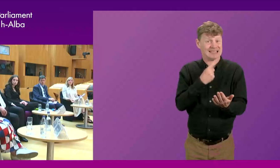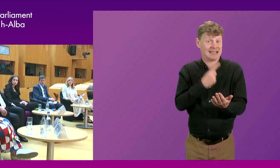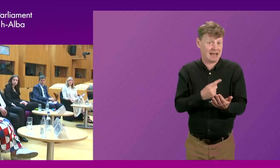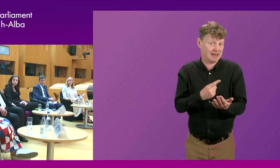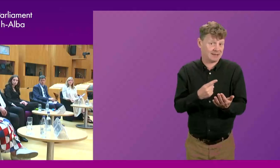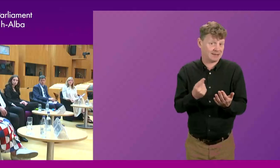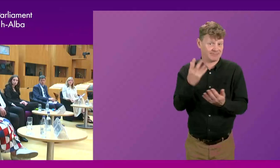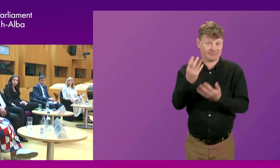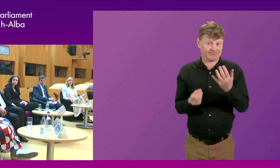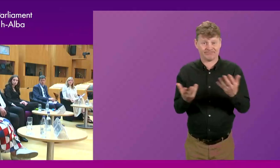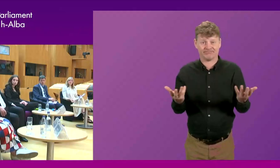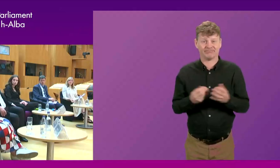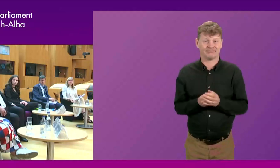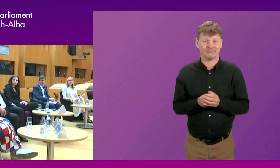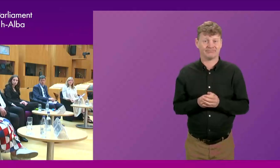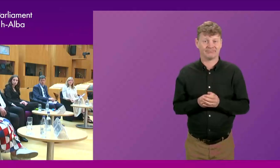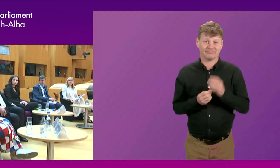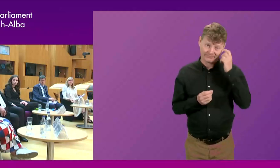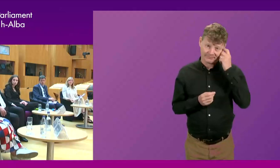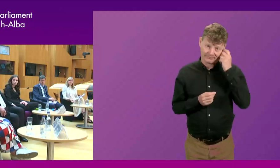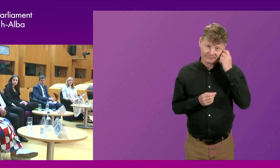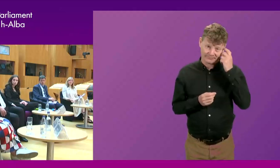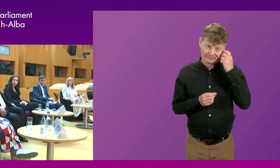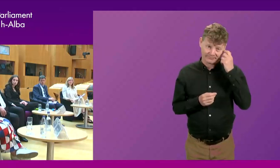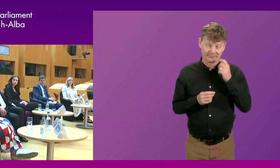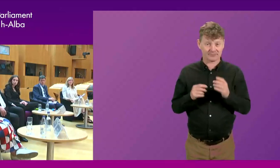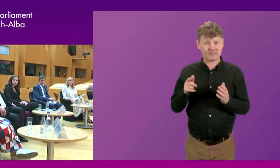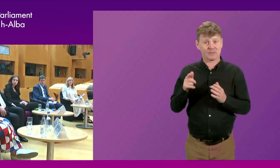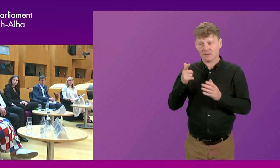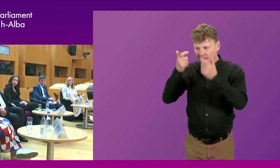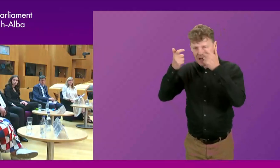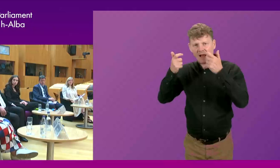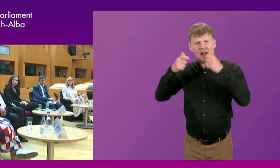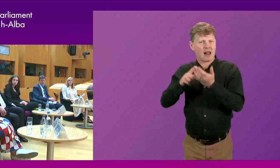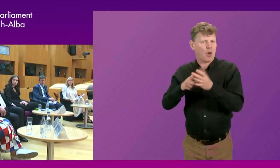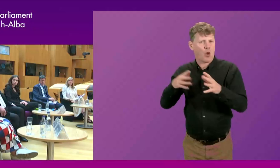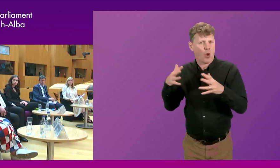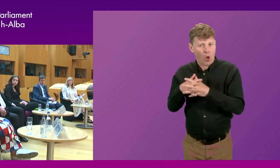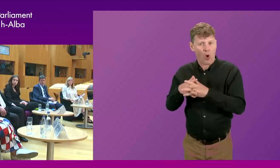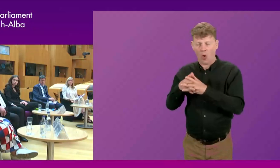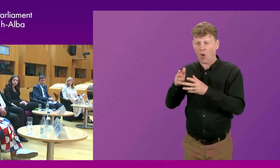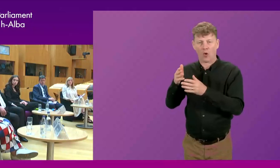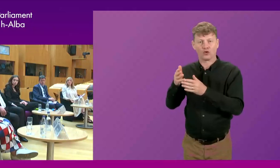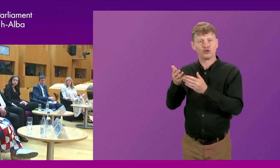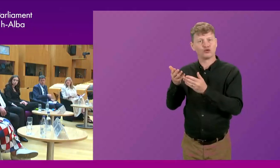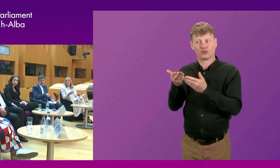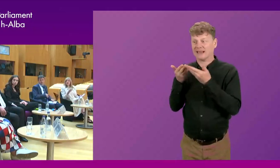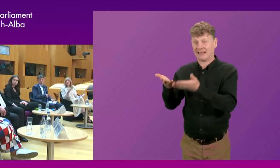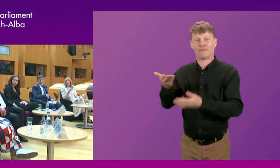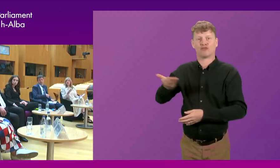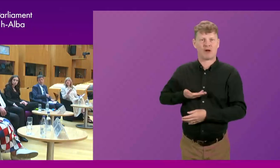And at a recent event, we heard someone say, we keep legislating for rights, when we have no way to deliver on those